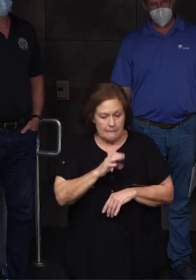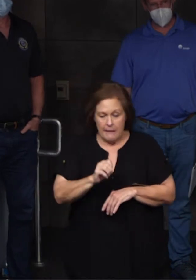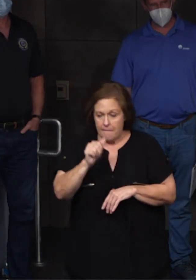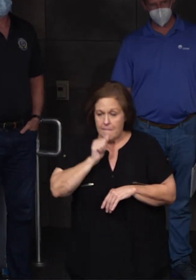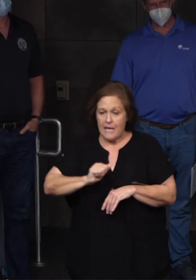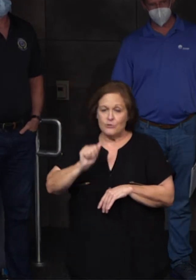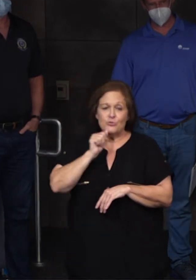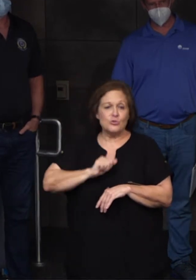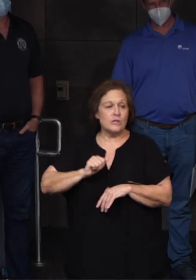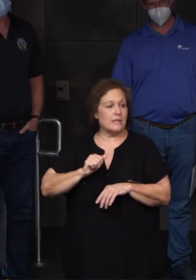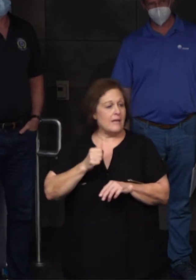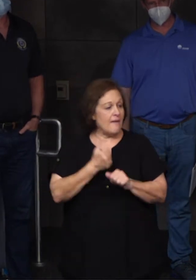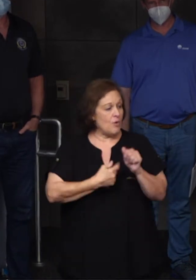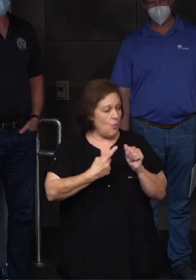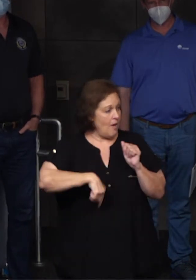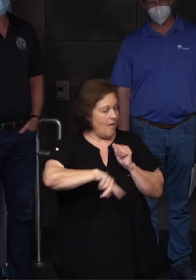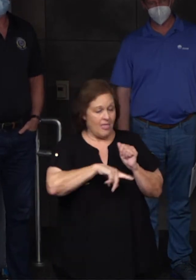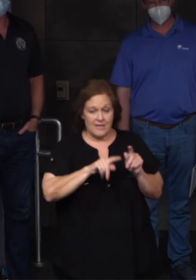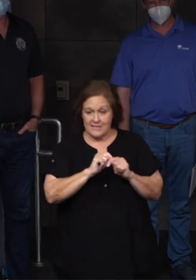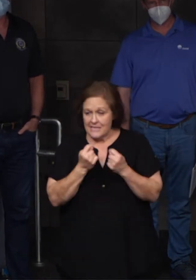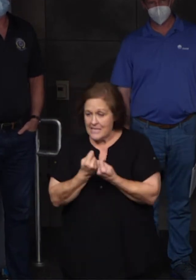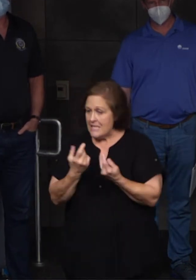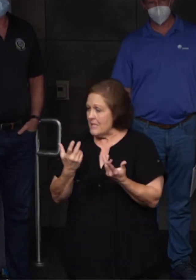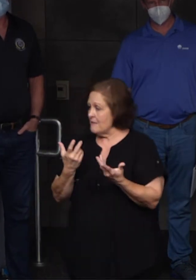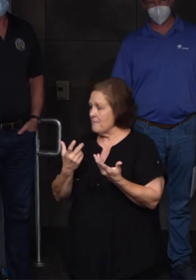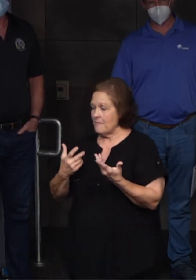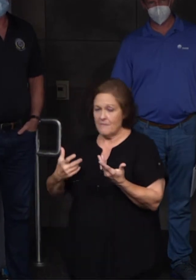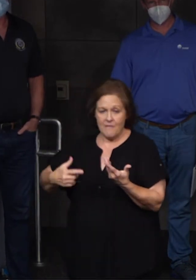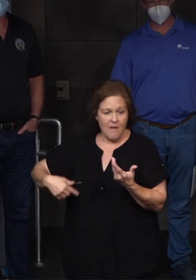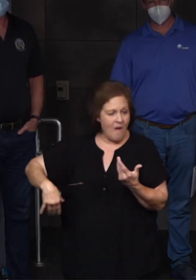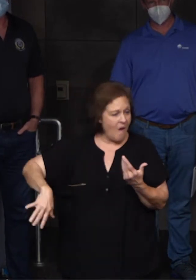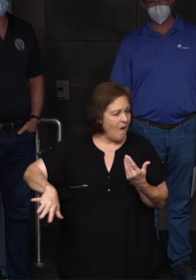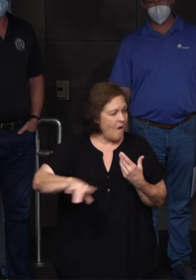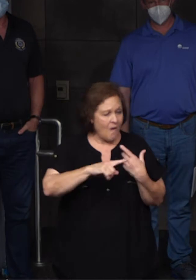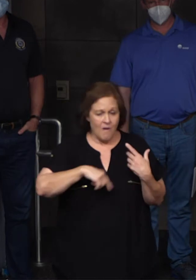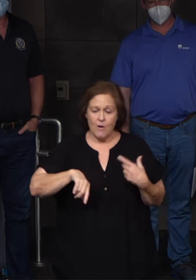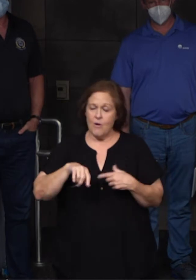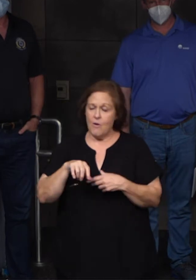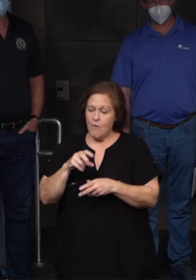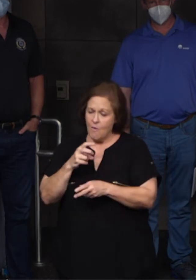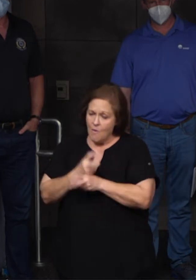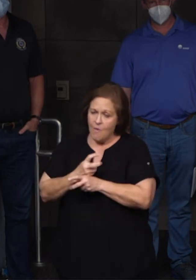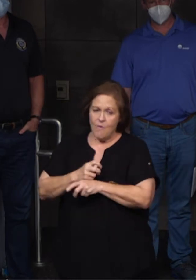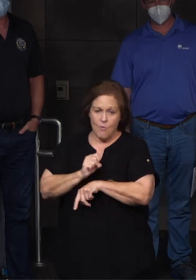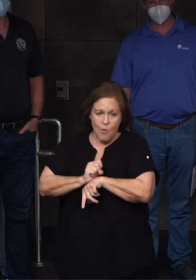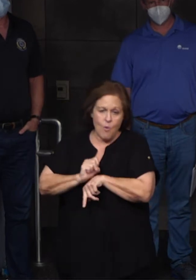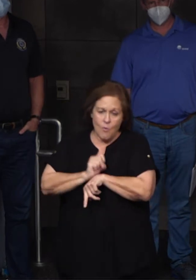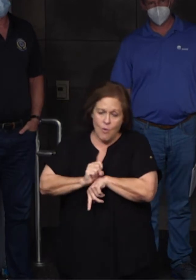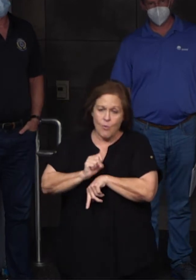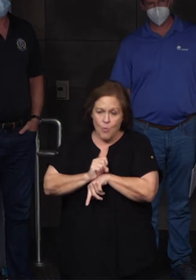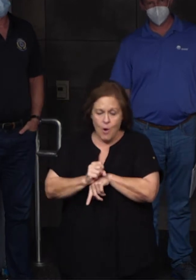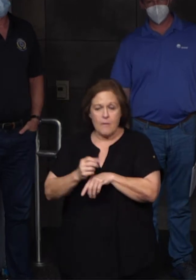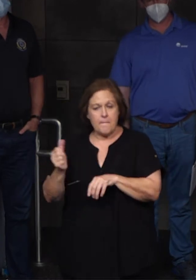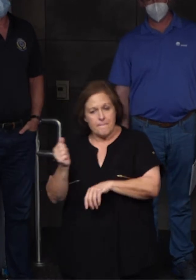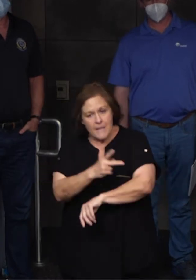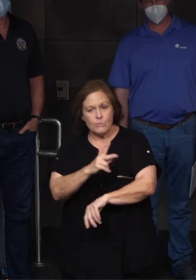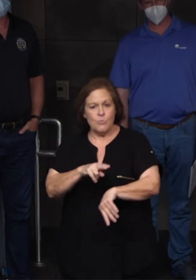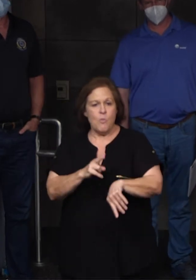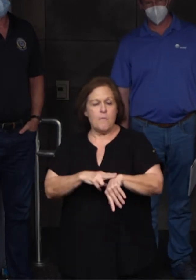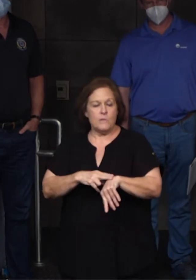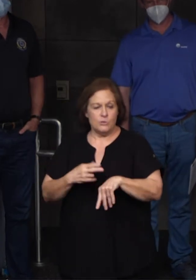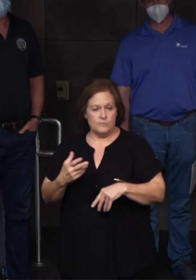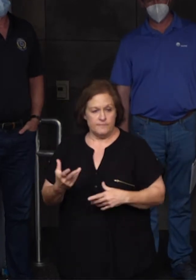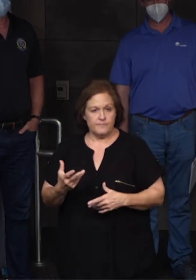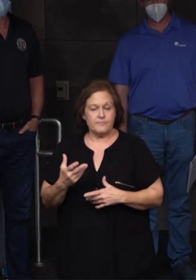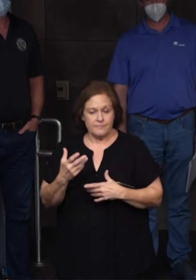Everyone on our teams, everyone across departments, everyone is working hard for you to bring our community back together. This